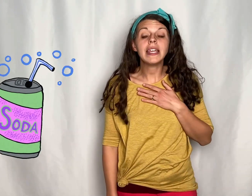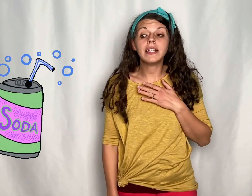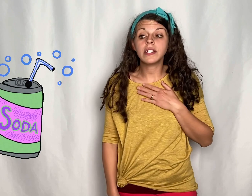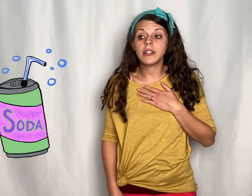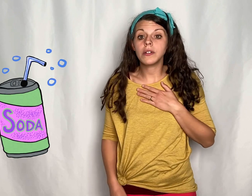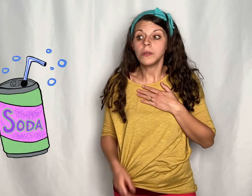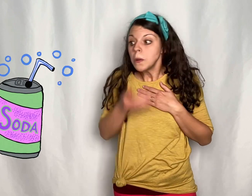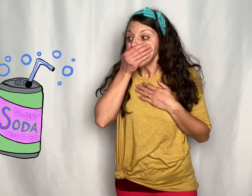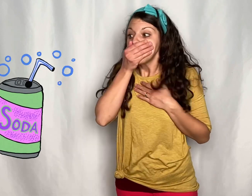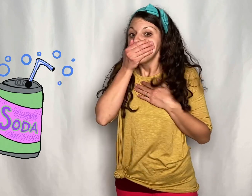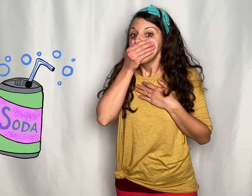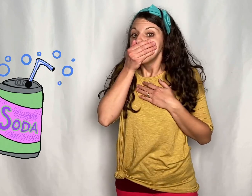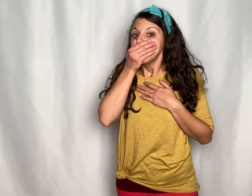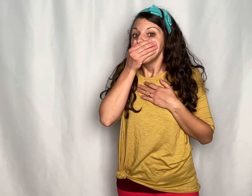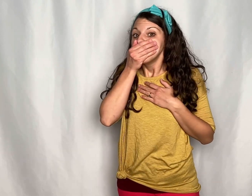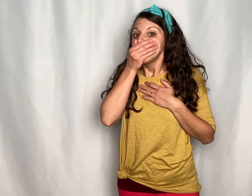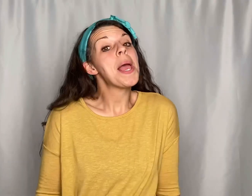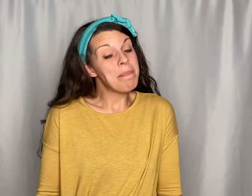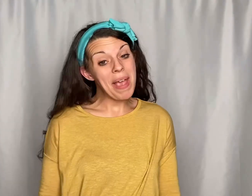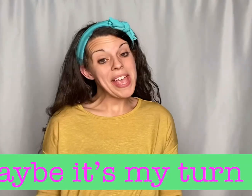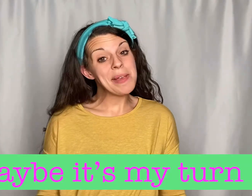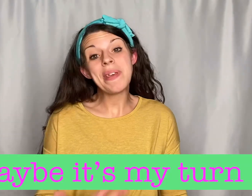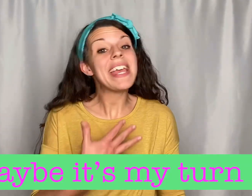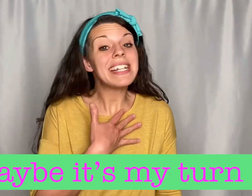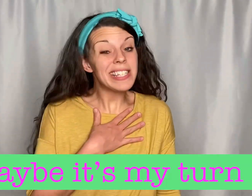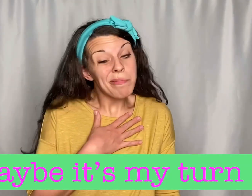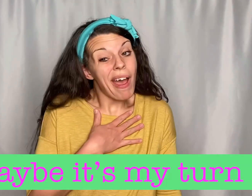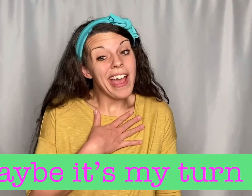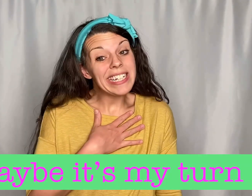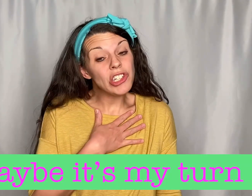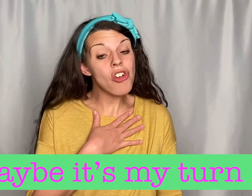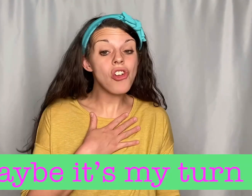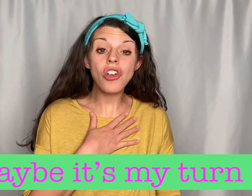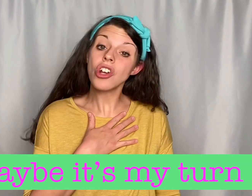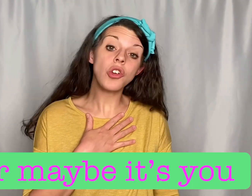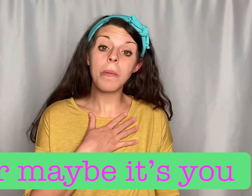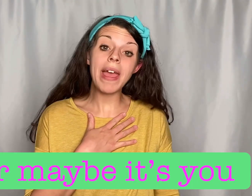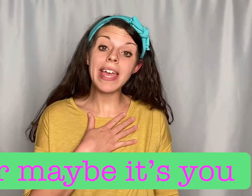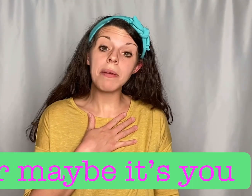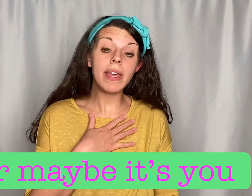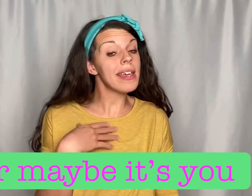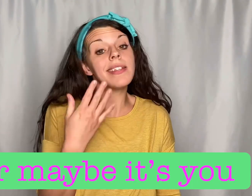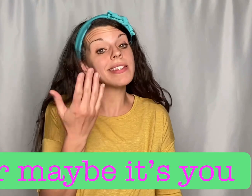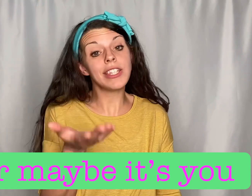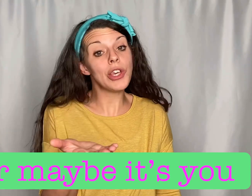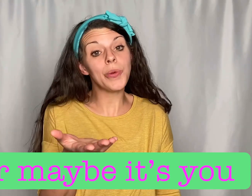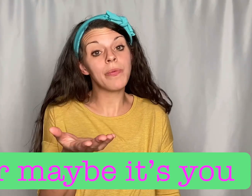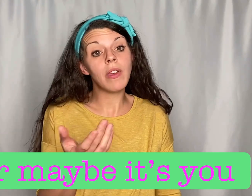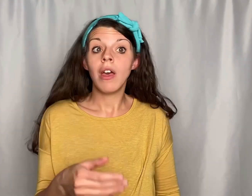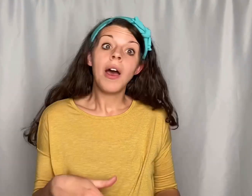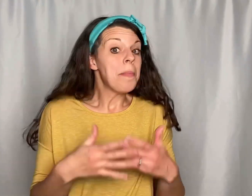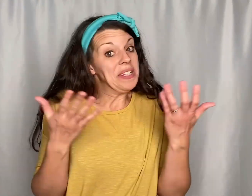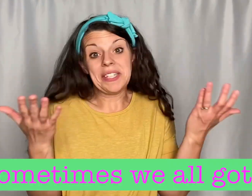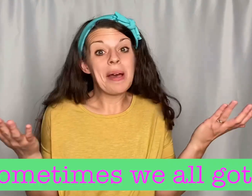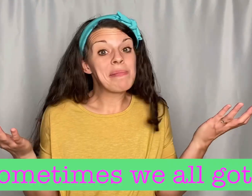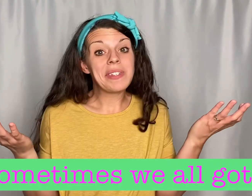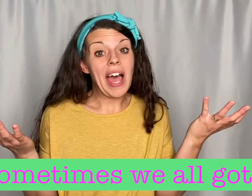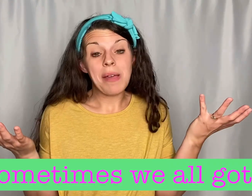too. And maybe it's my turn or maybe it's you, but sometimes